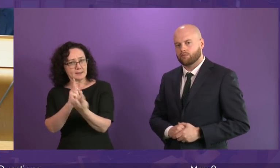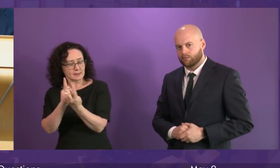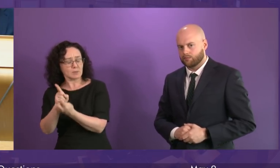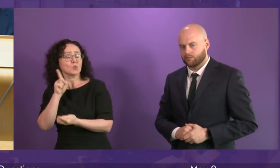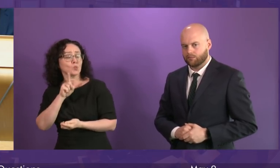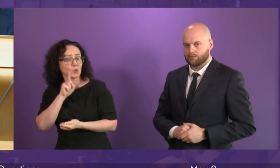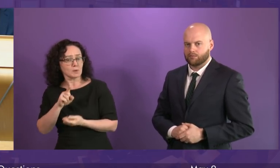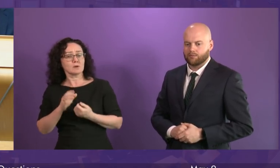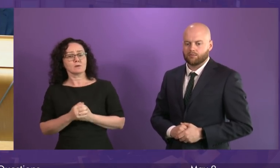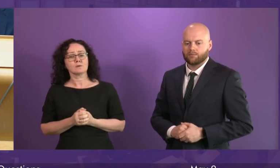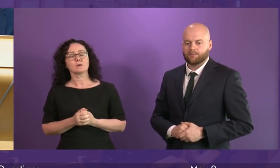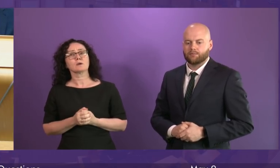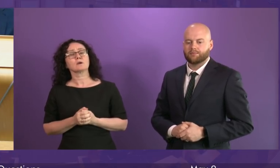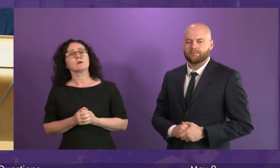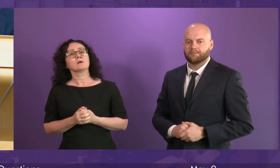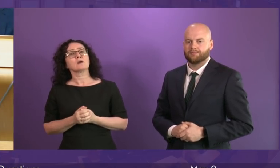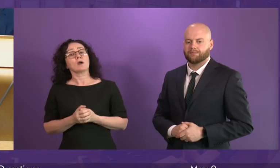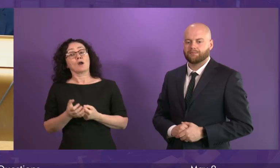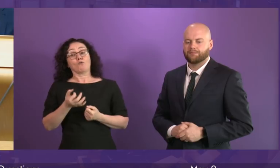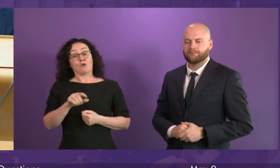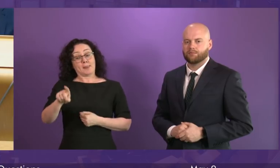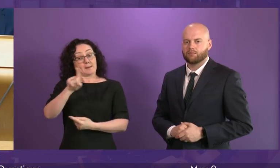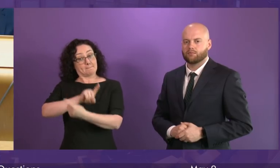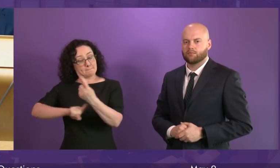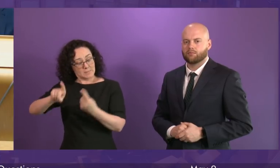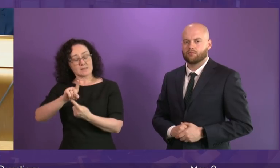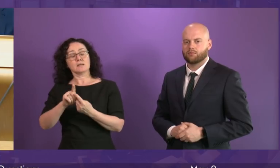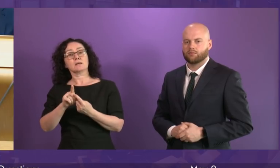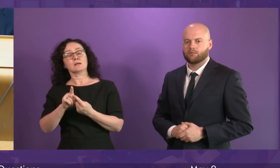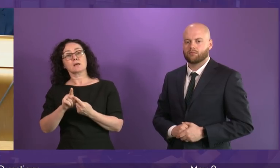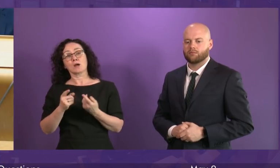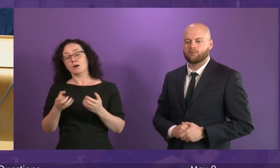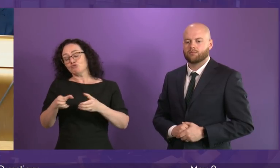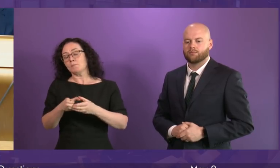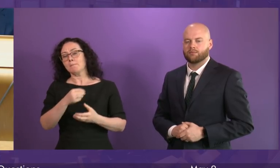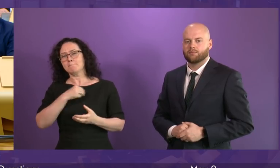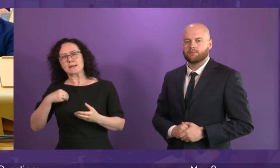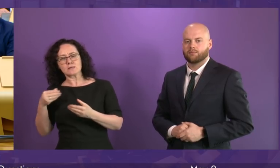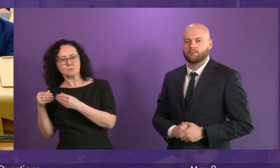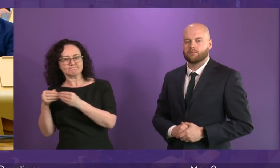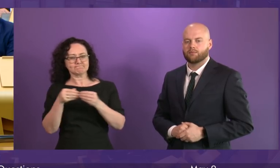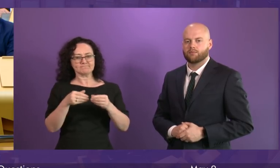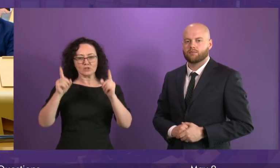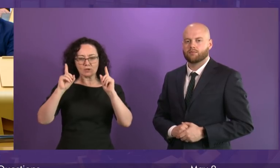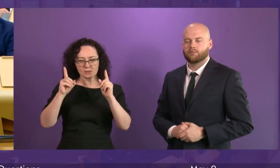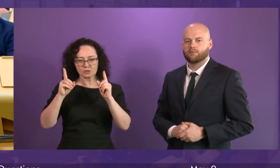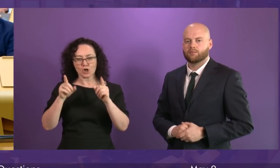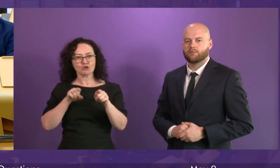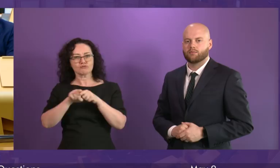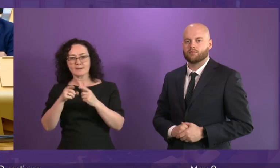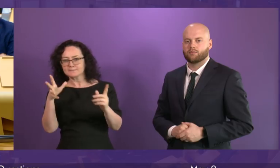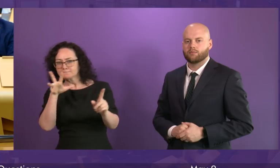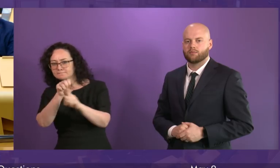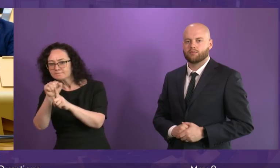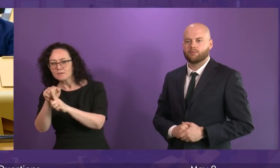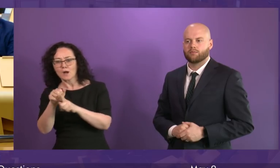As a result of that a group of medical directors and senior clinical managers are looking at a range of options to improve care and